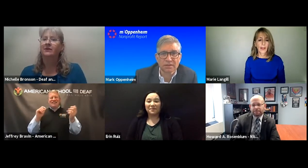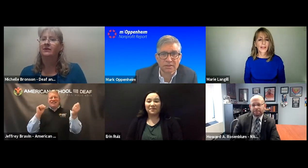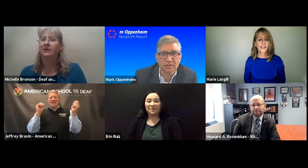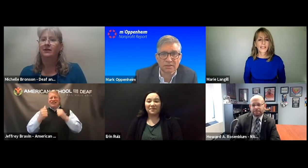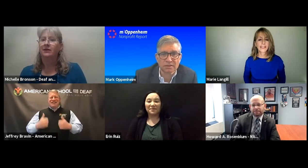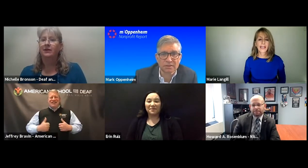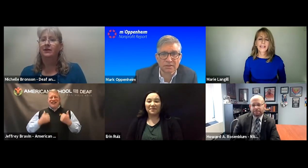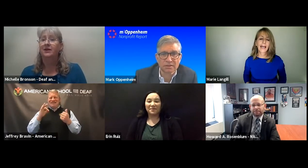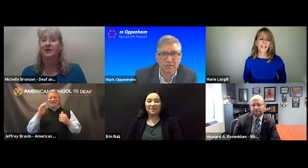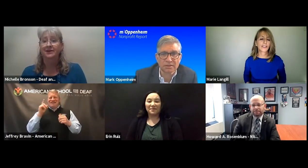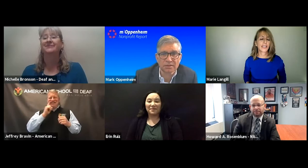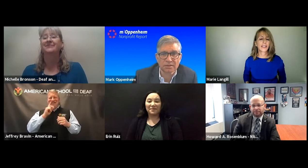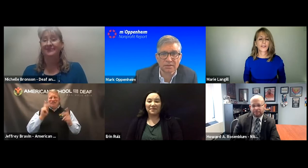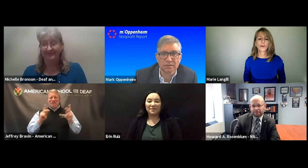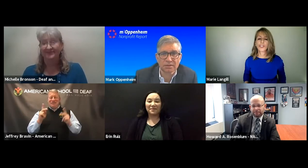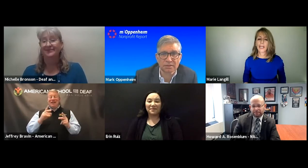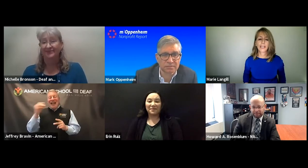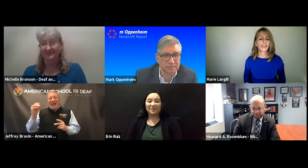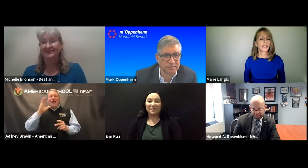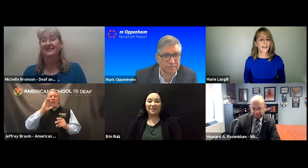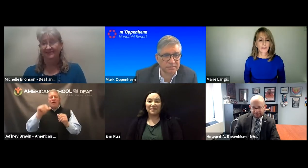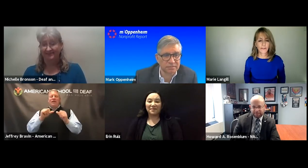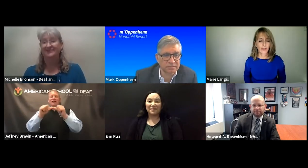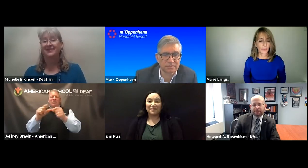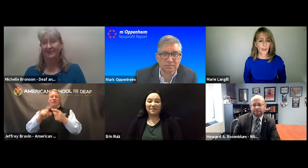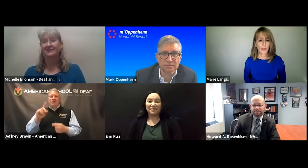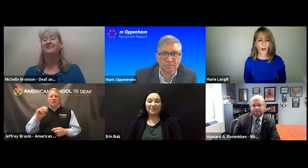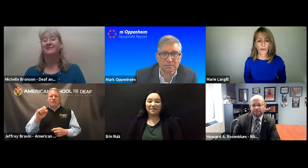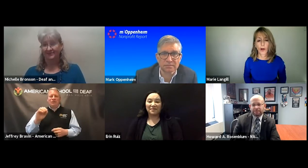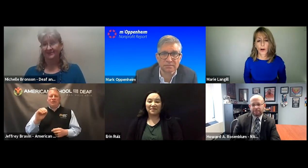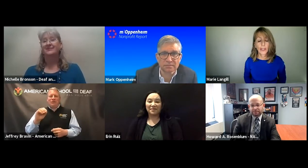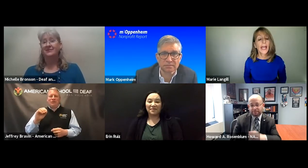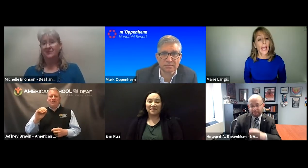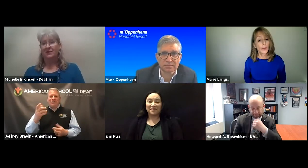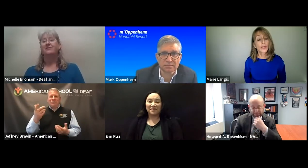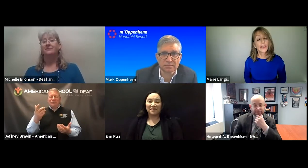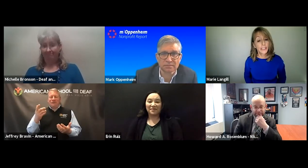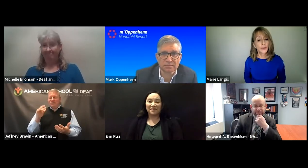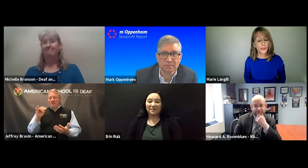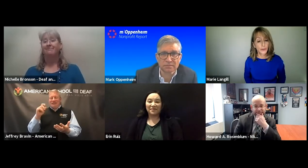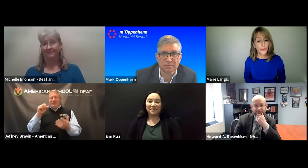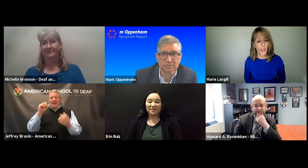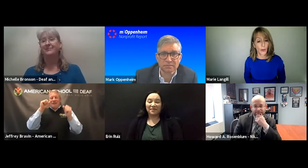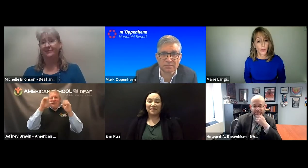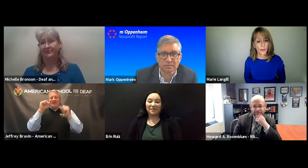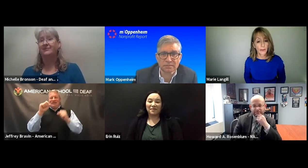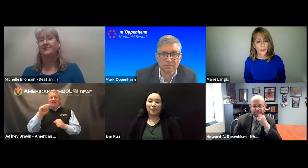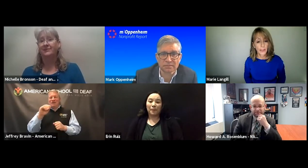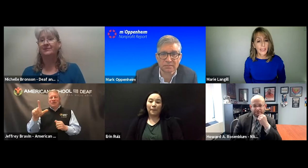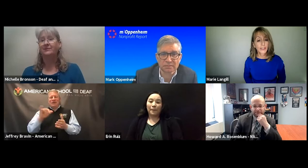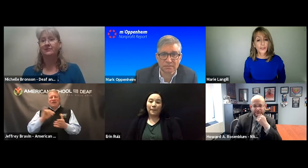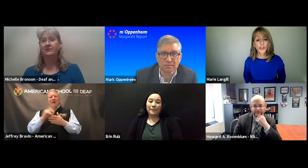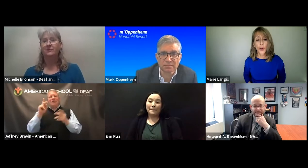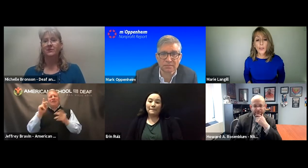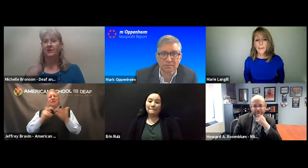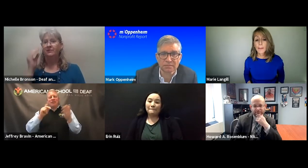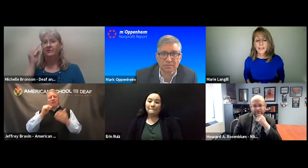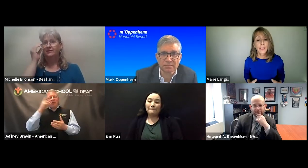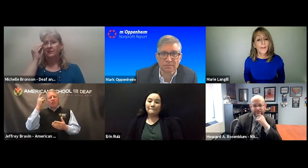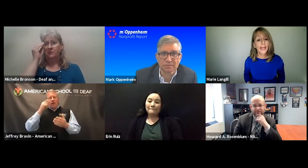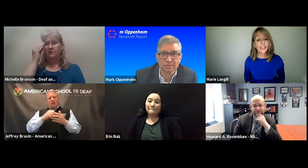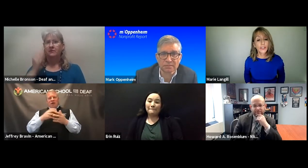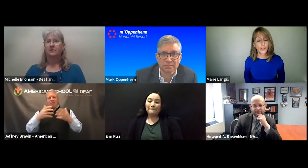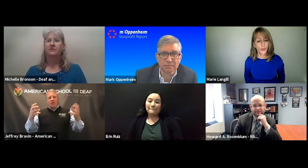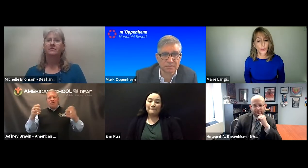I want to say technology has so changed the lives of deaf people overall and will continue to do so. It's just totally,